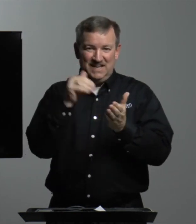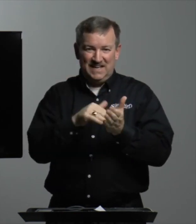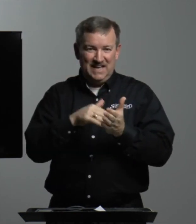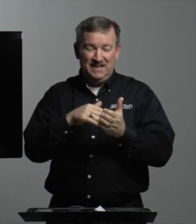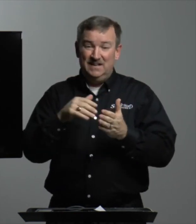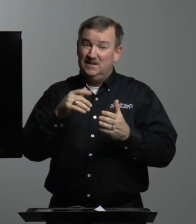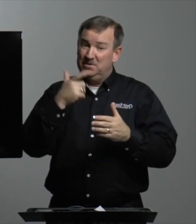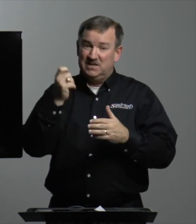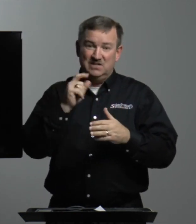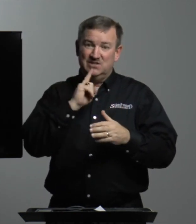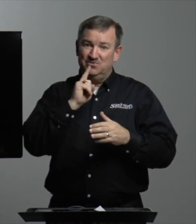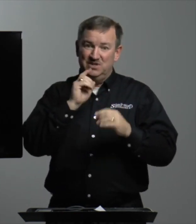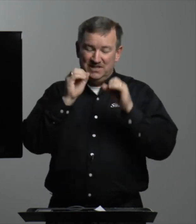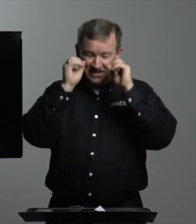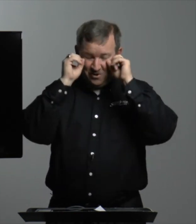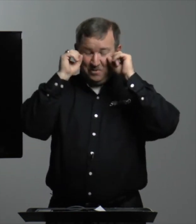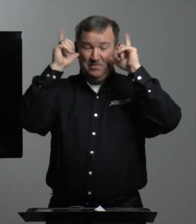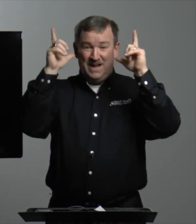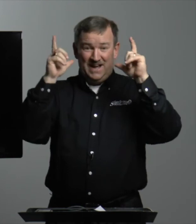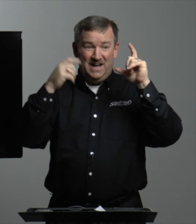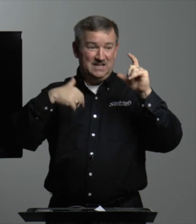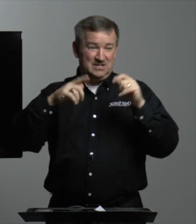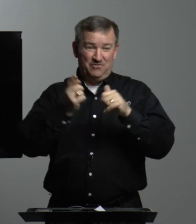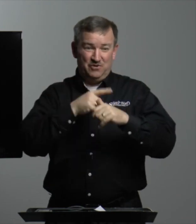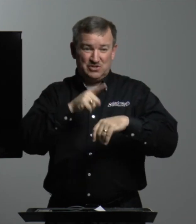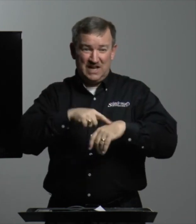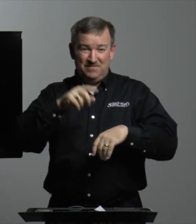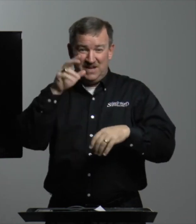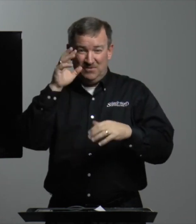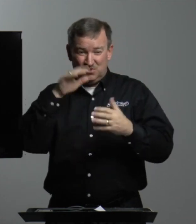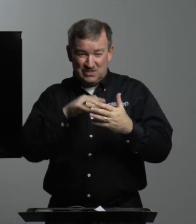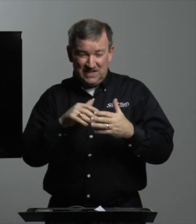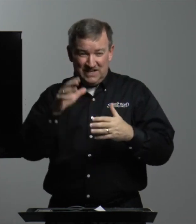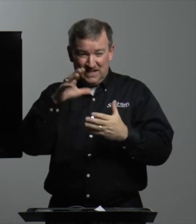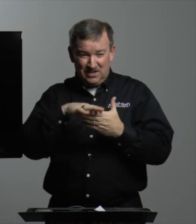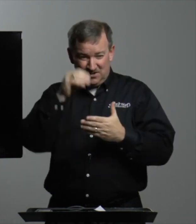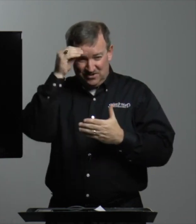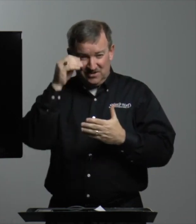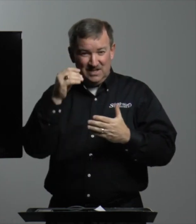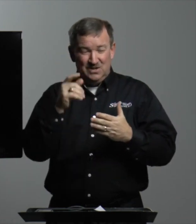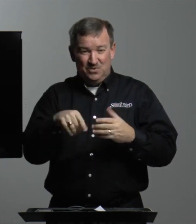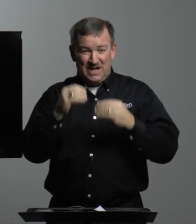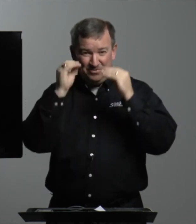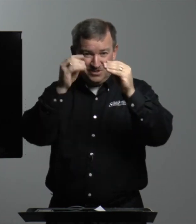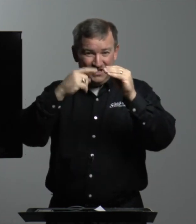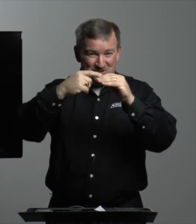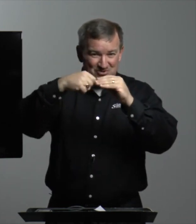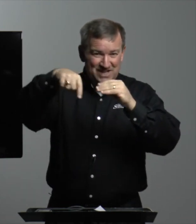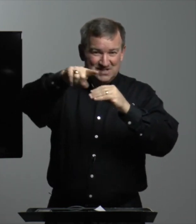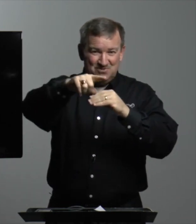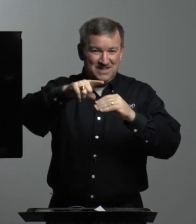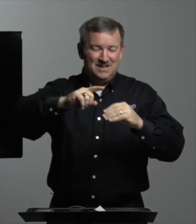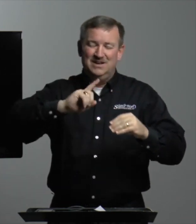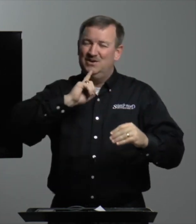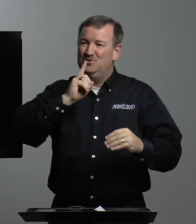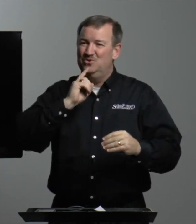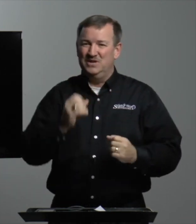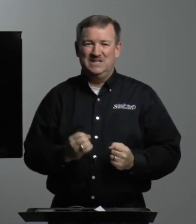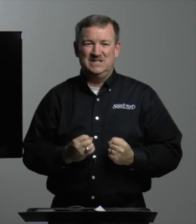again. Because it really opened my eyes. The first time that I was studying and learned what I will teach you next week, it